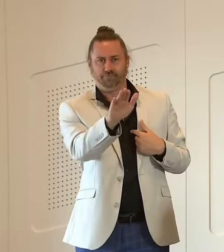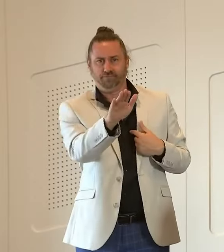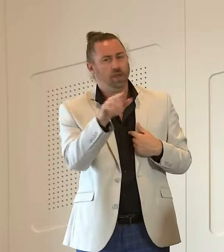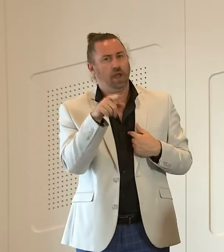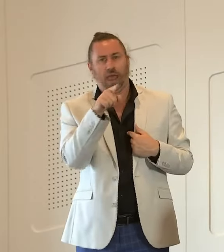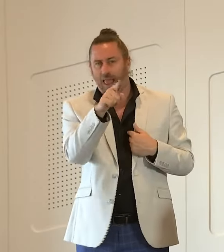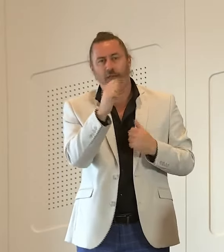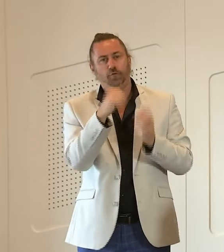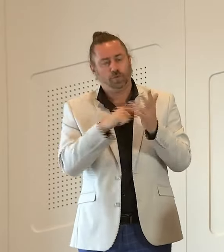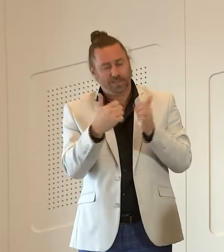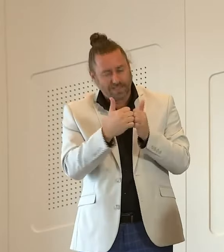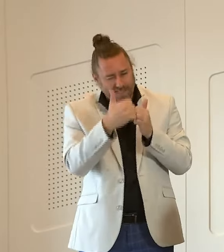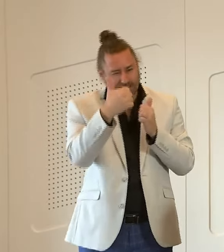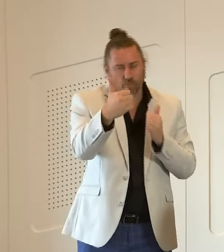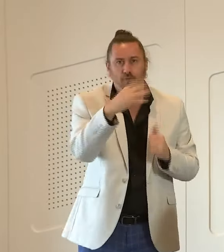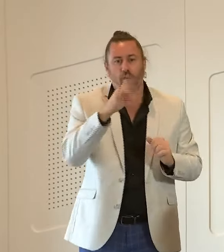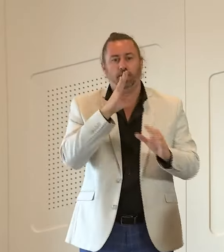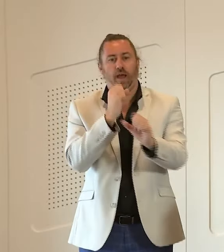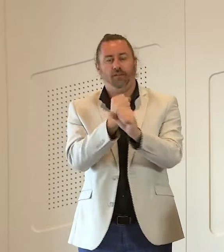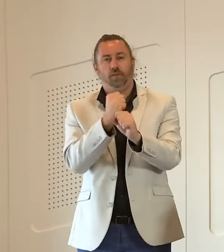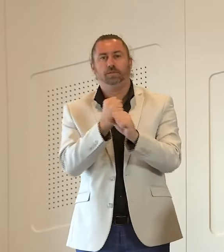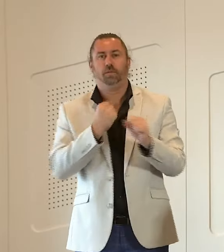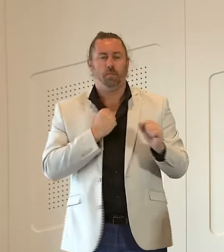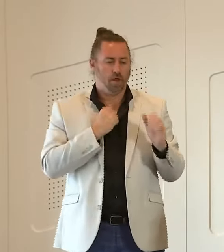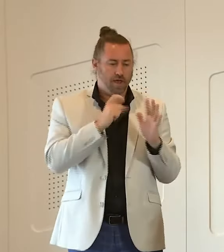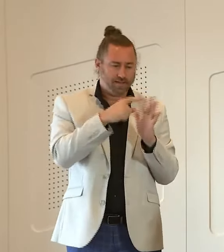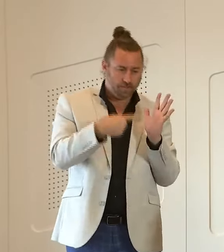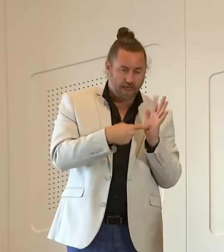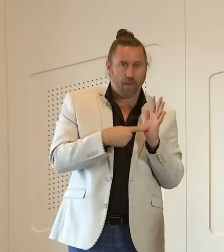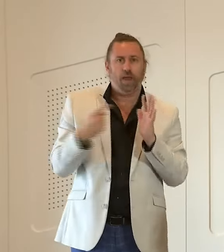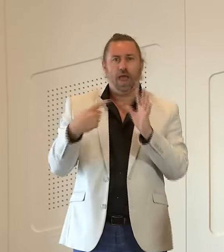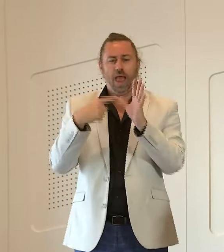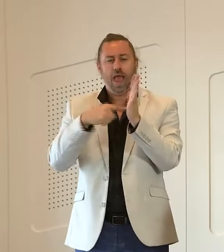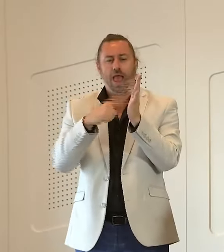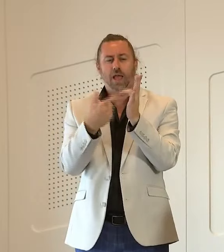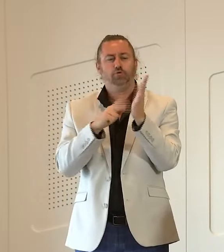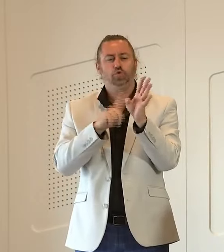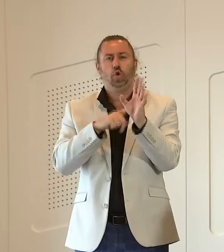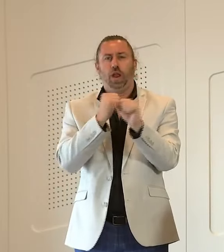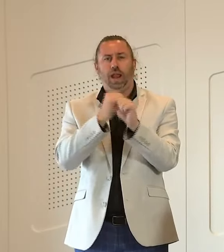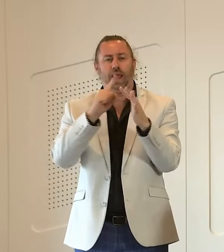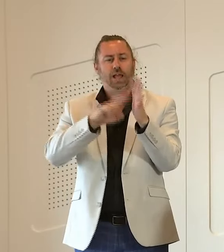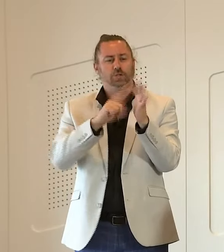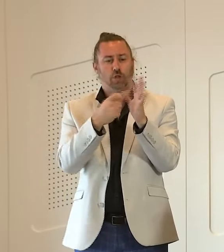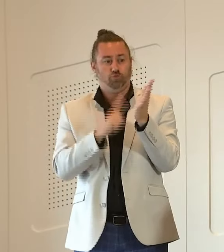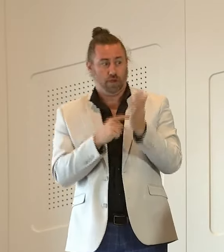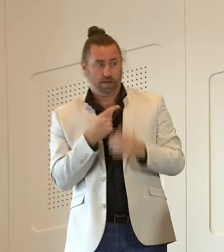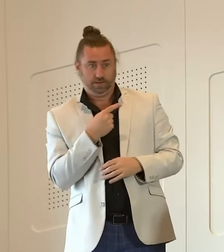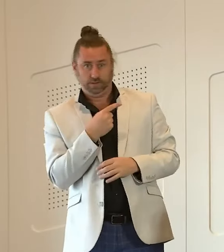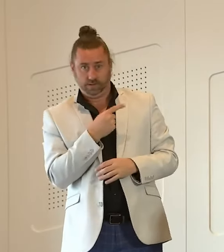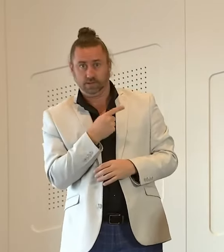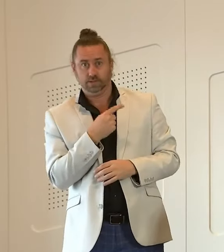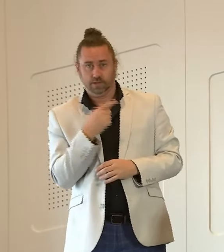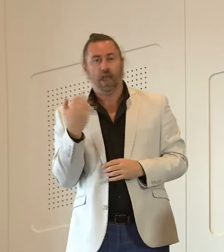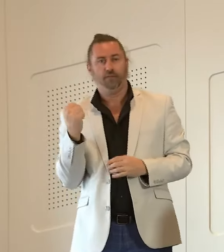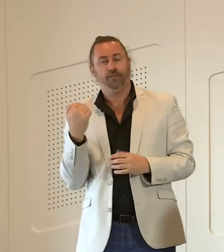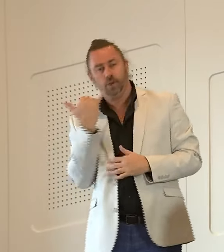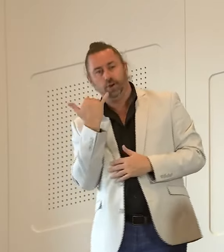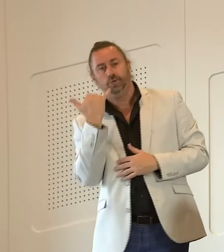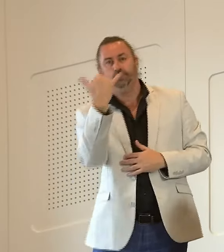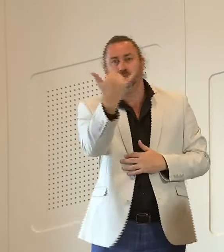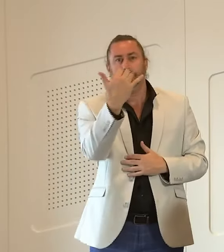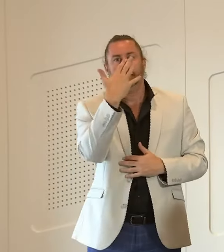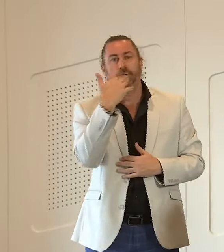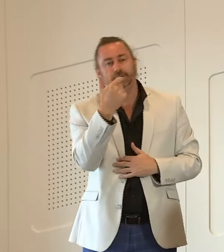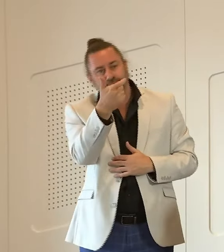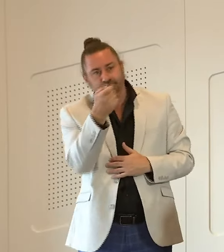report this inquiry uh so my department and the attorney general's department have been uh liaising with him this um